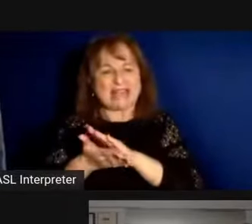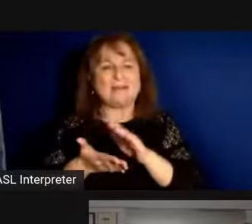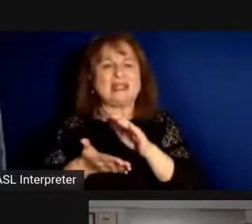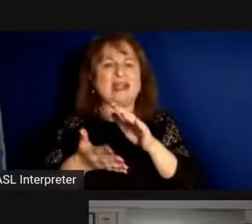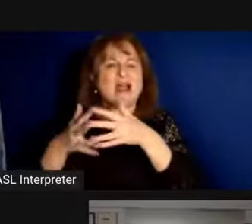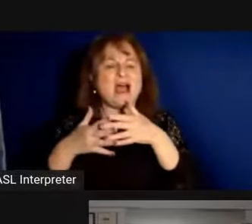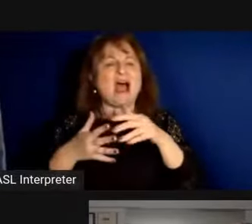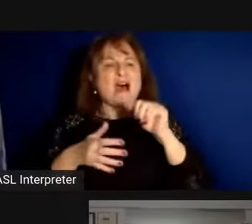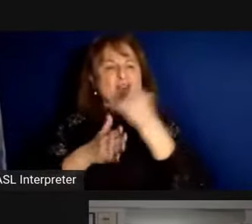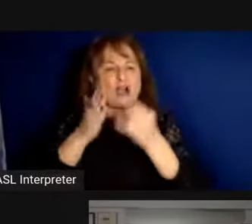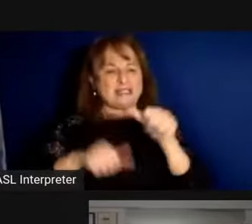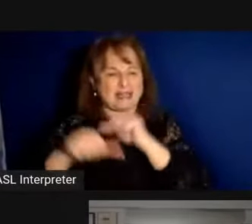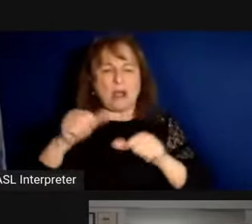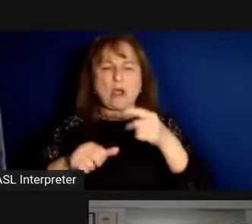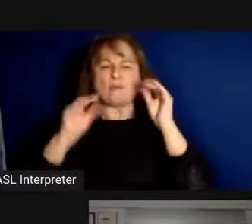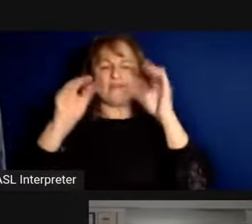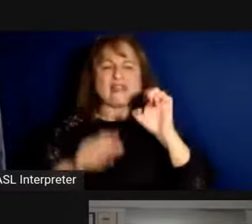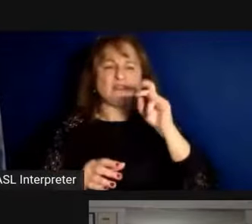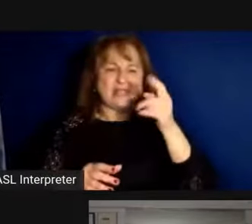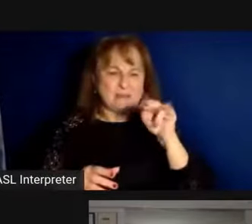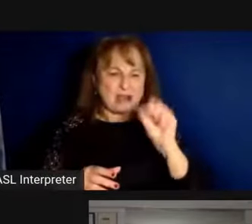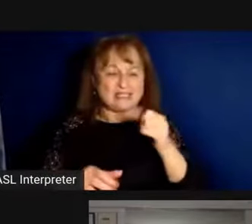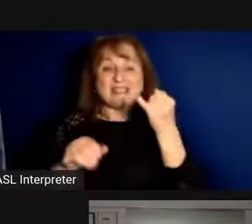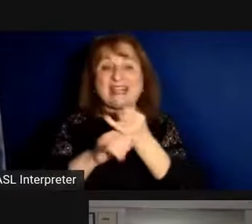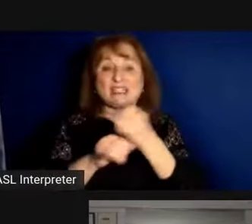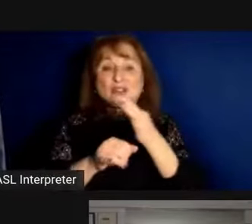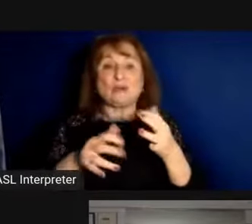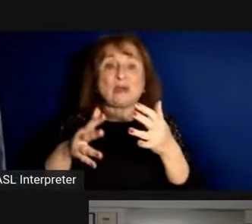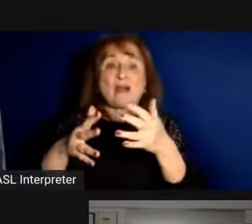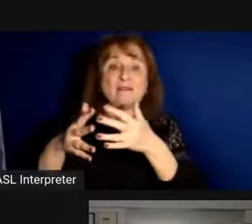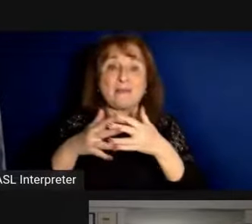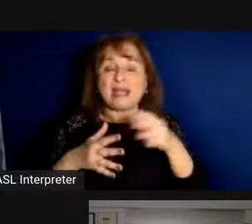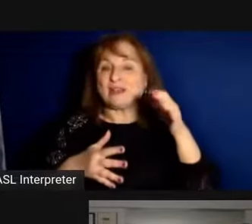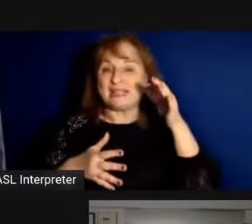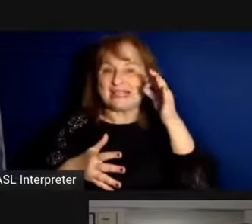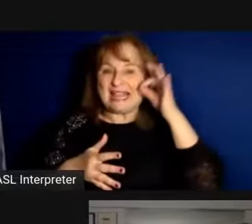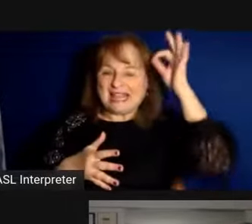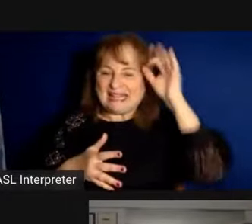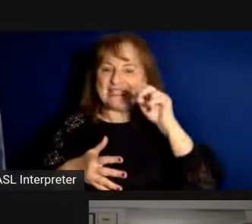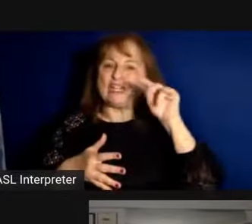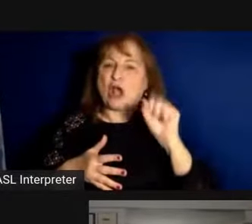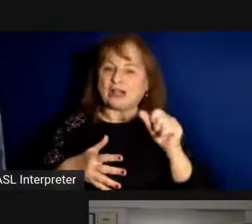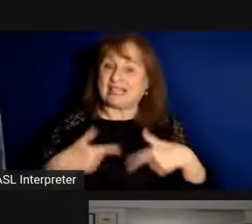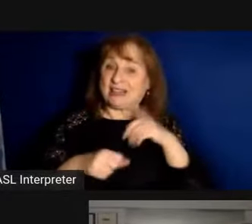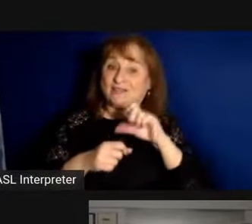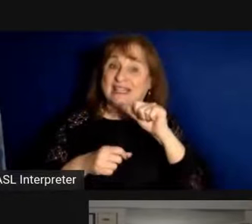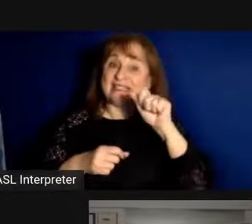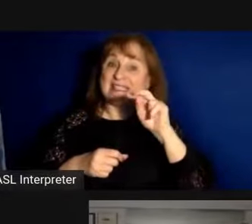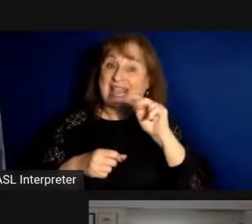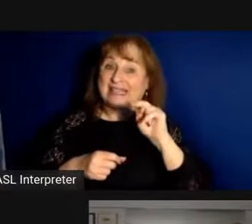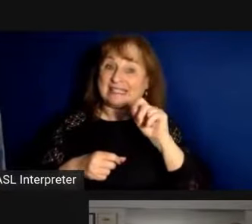He is a Professor Emeritus at the Institute of American Indian Arts and lives in Santa Fe and will be